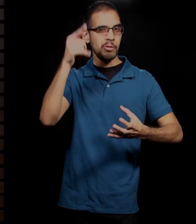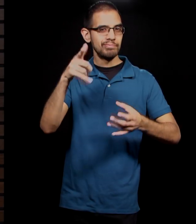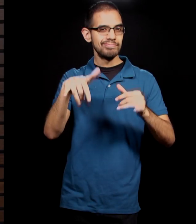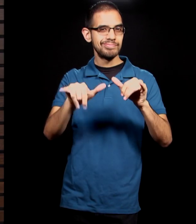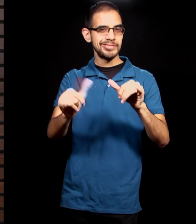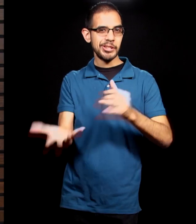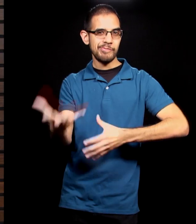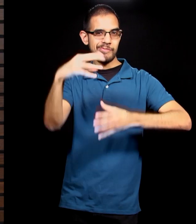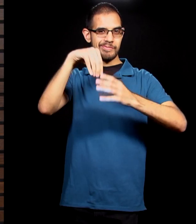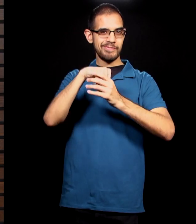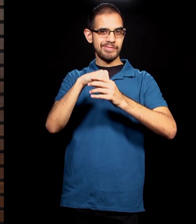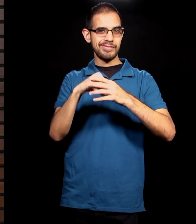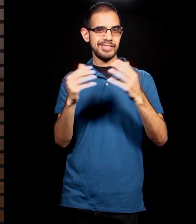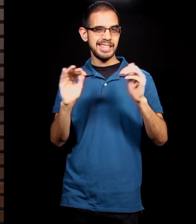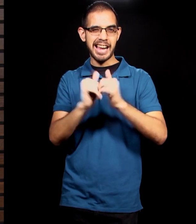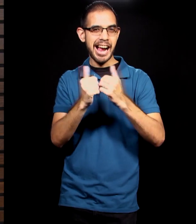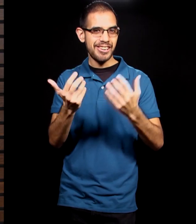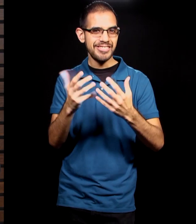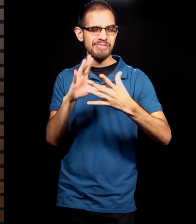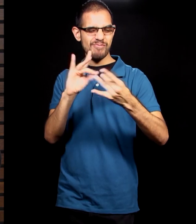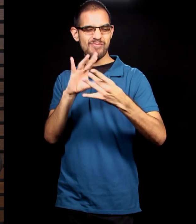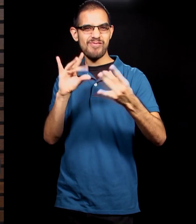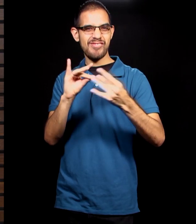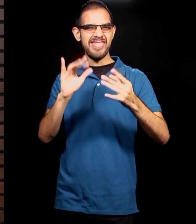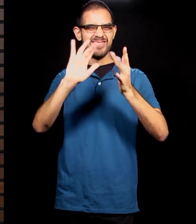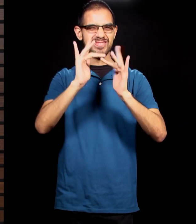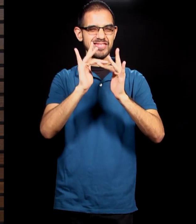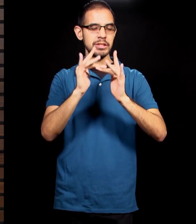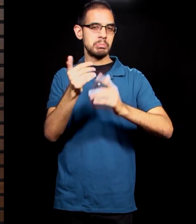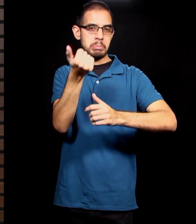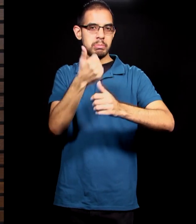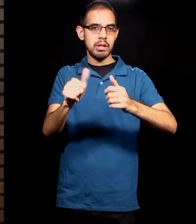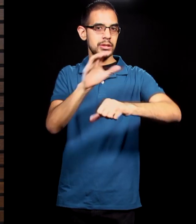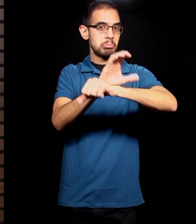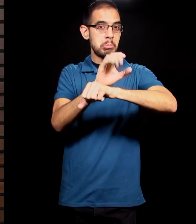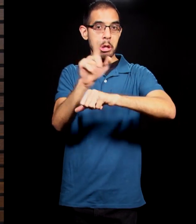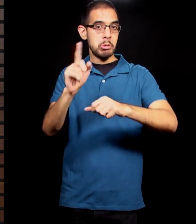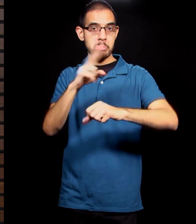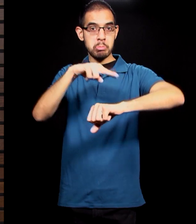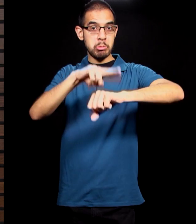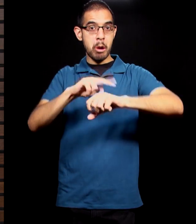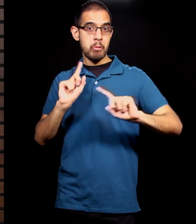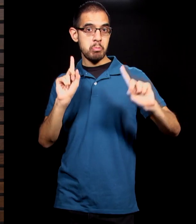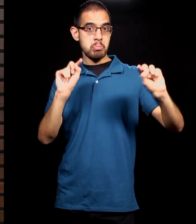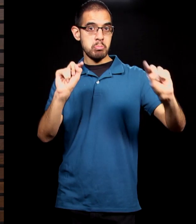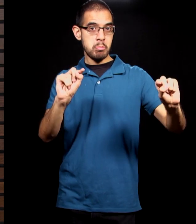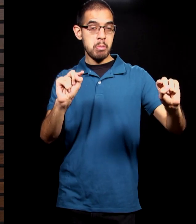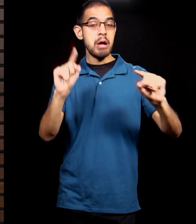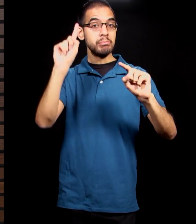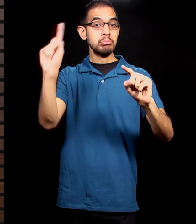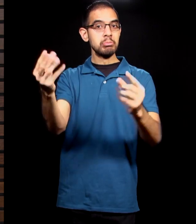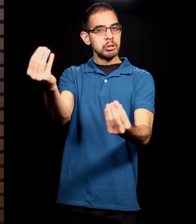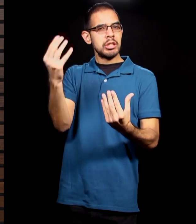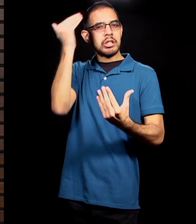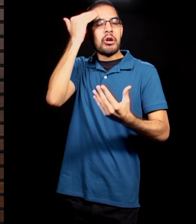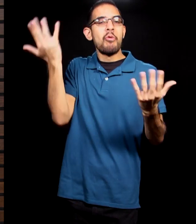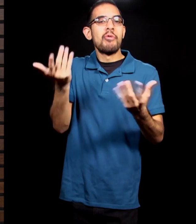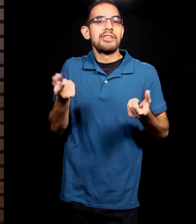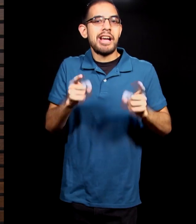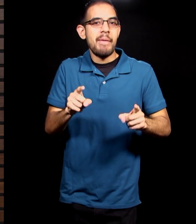Engage with us through comments, check in to whatever campus you might normally attend. Let us know what's going on. Send me some amens today, all right?